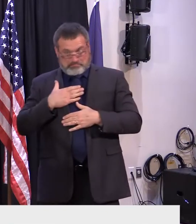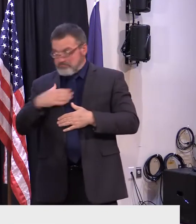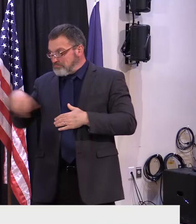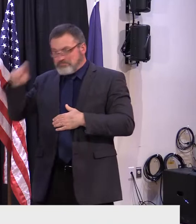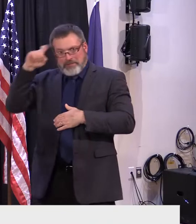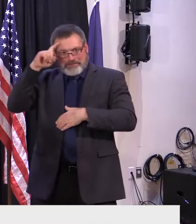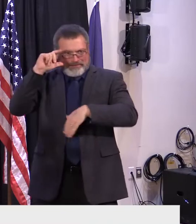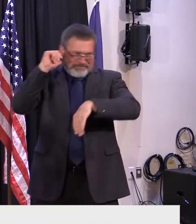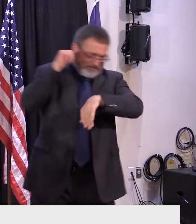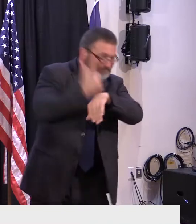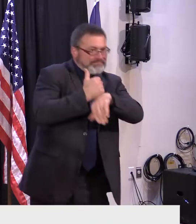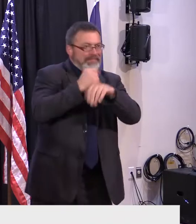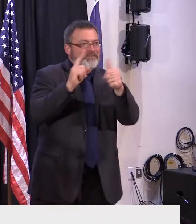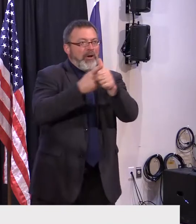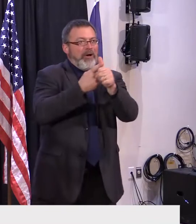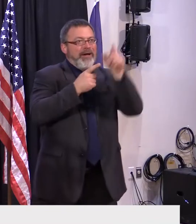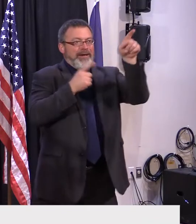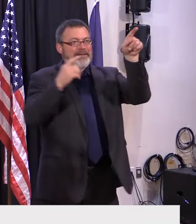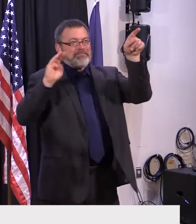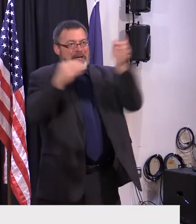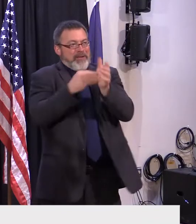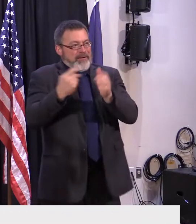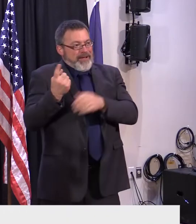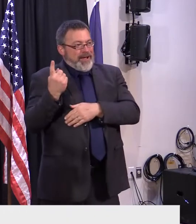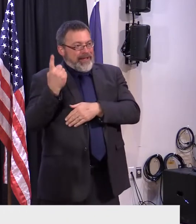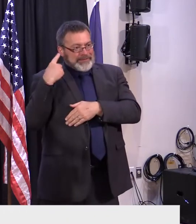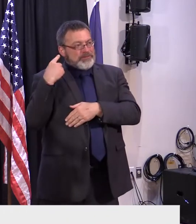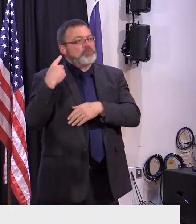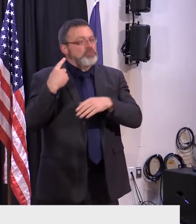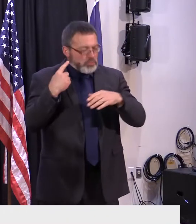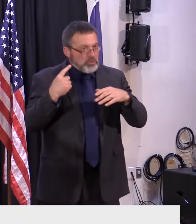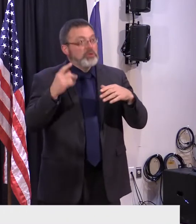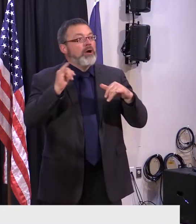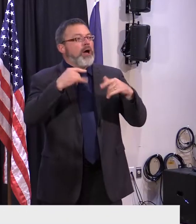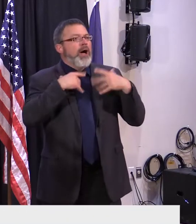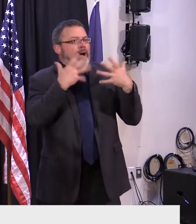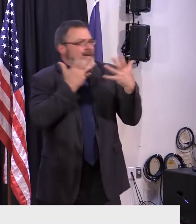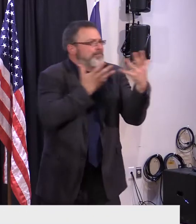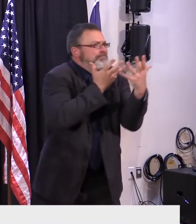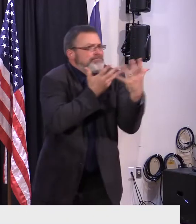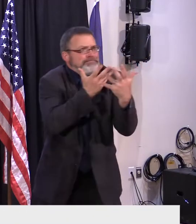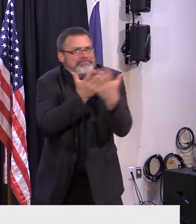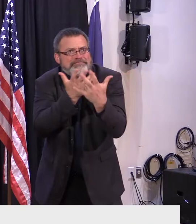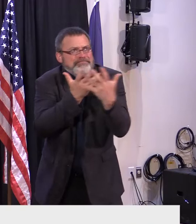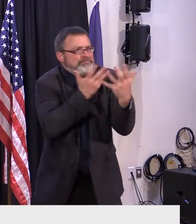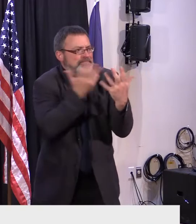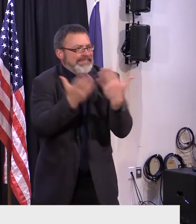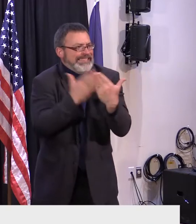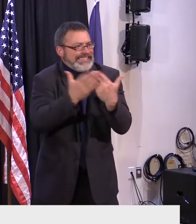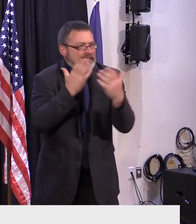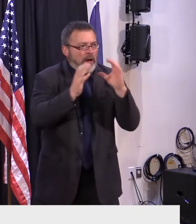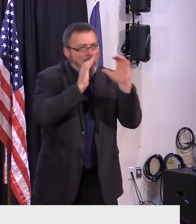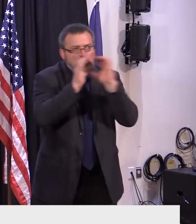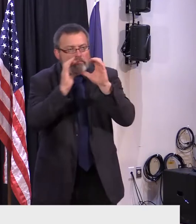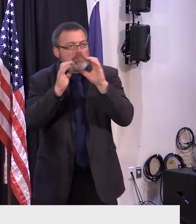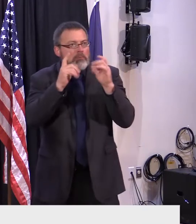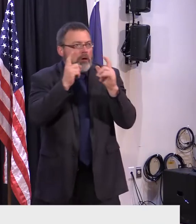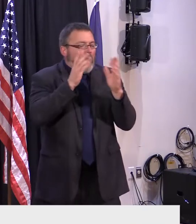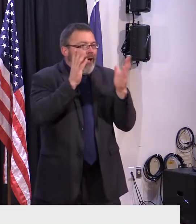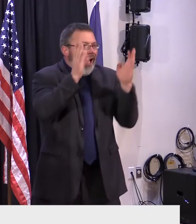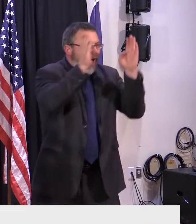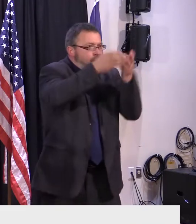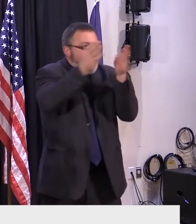team in that office to hear about the work they are doing to continue to attract companies who may have an interest in Vermont,